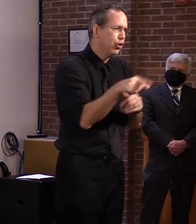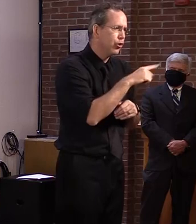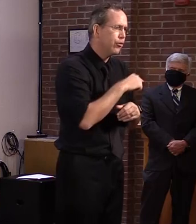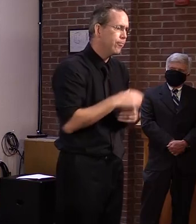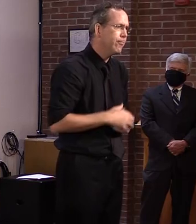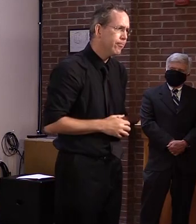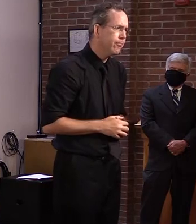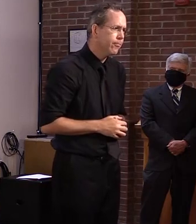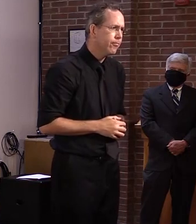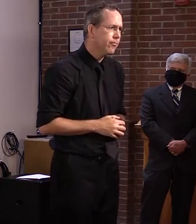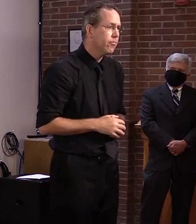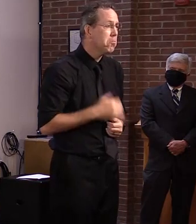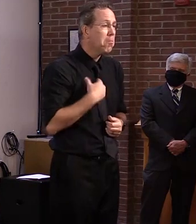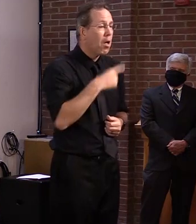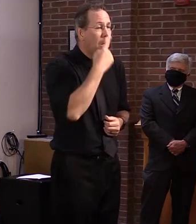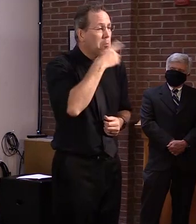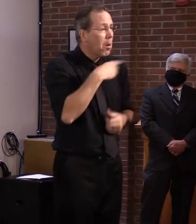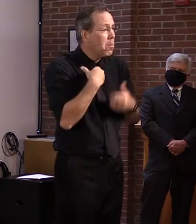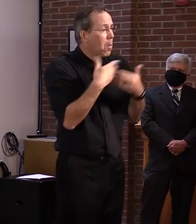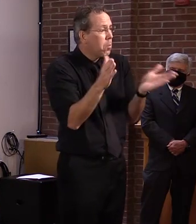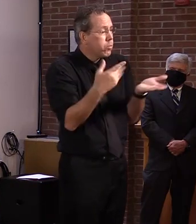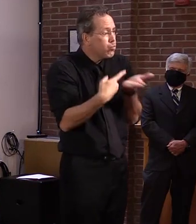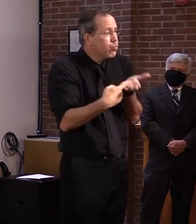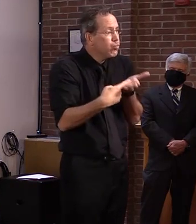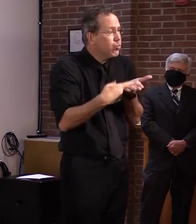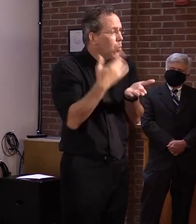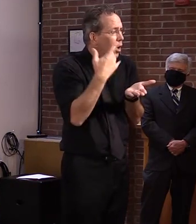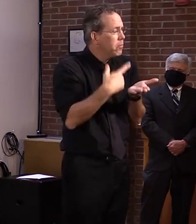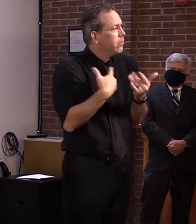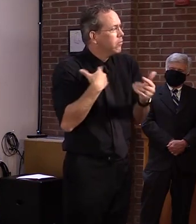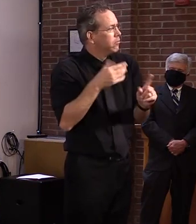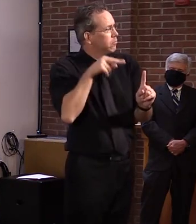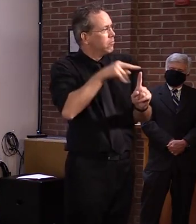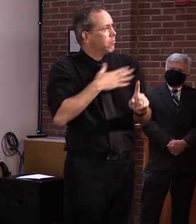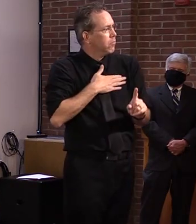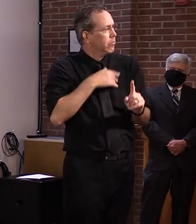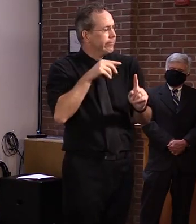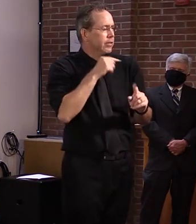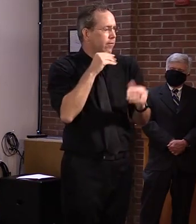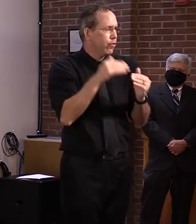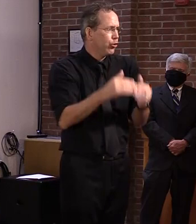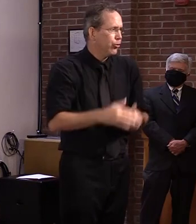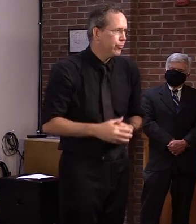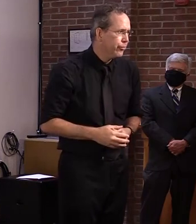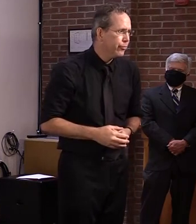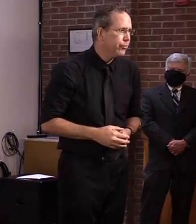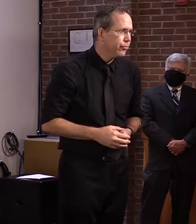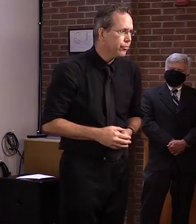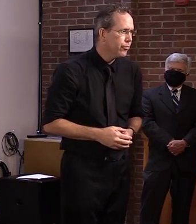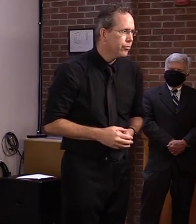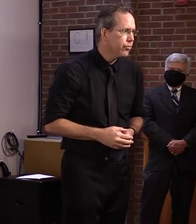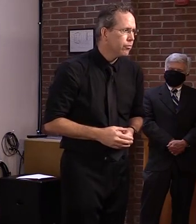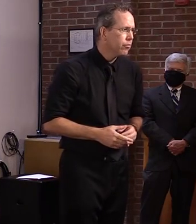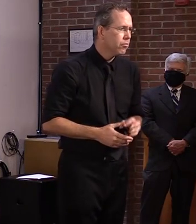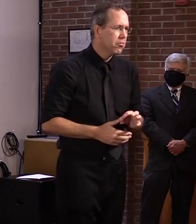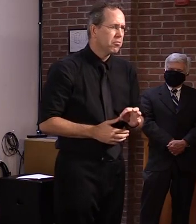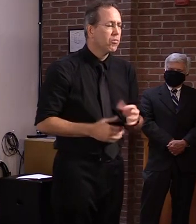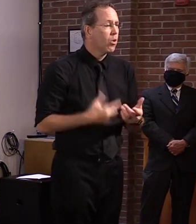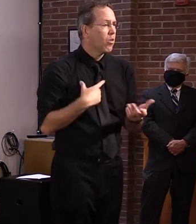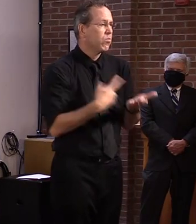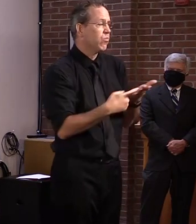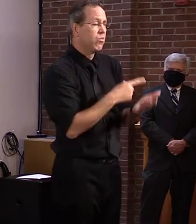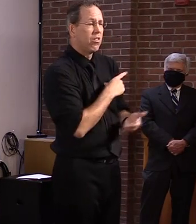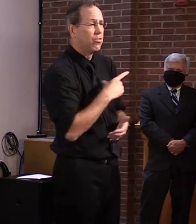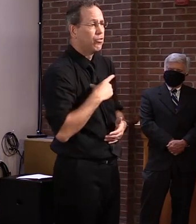don't mind having the conversation with the legislature about this. Okay. And one follow up, we've heard reports of university, somebody